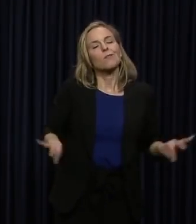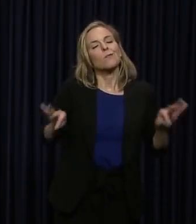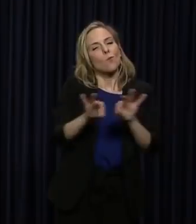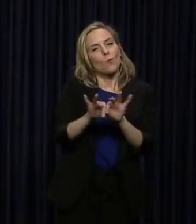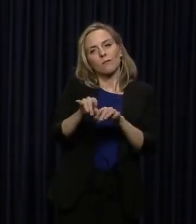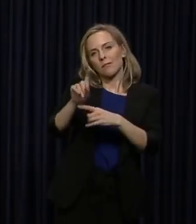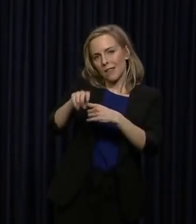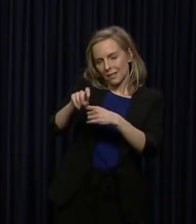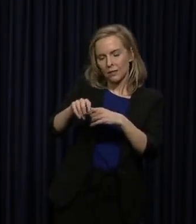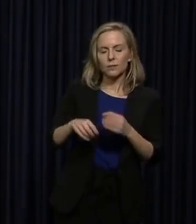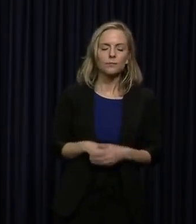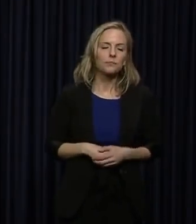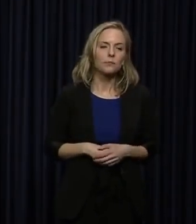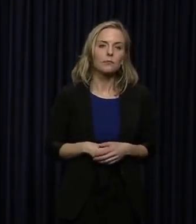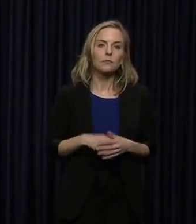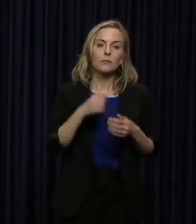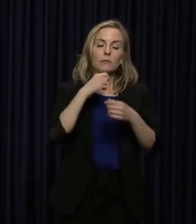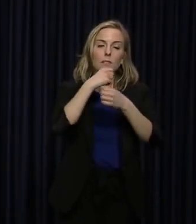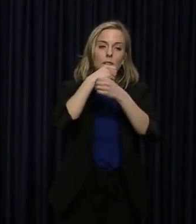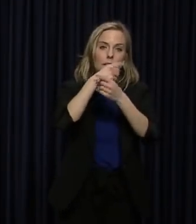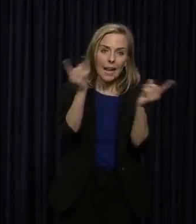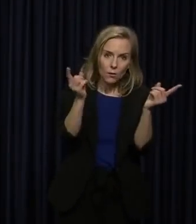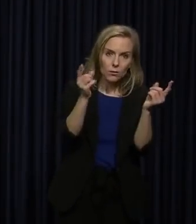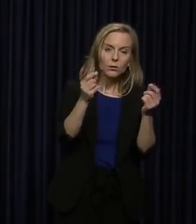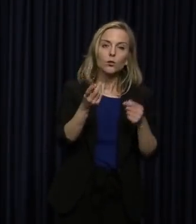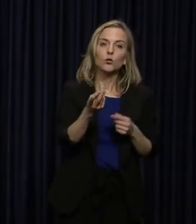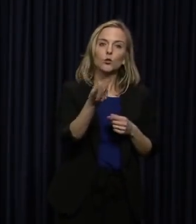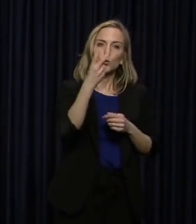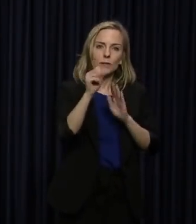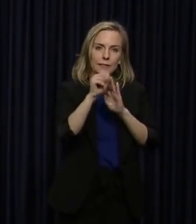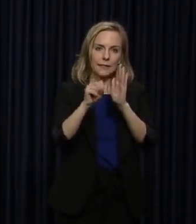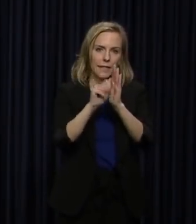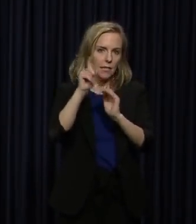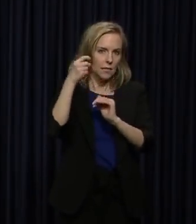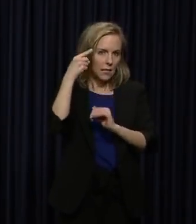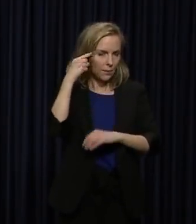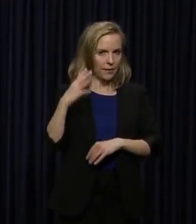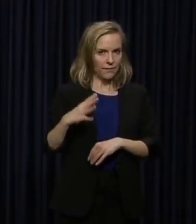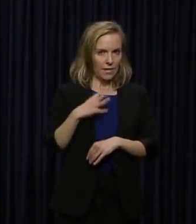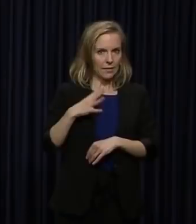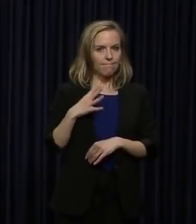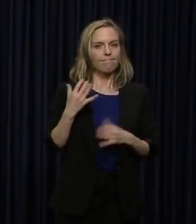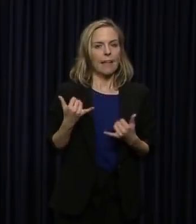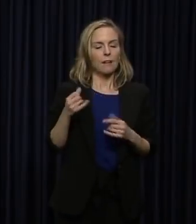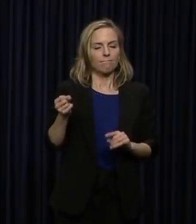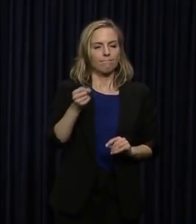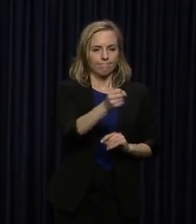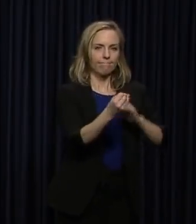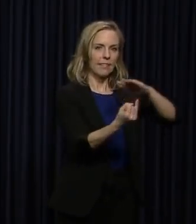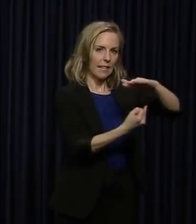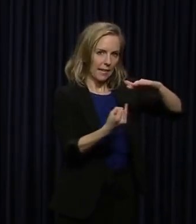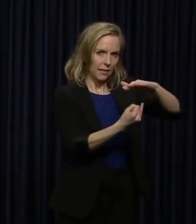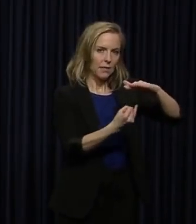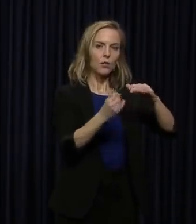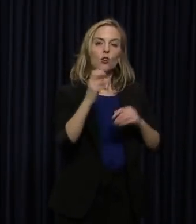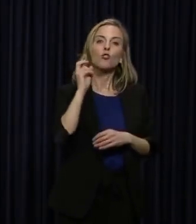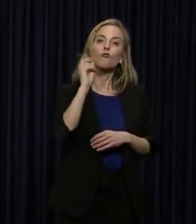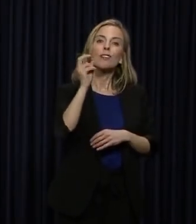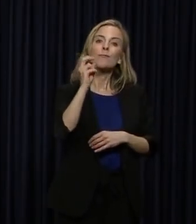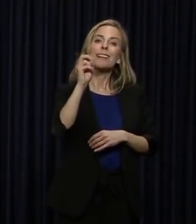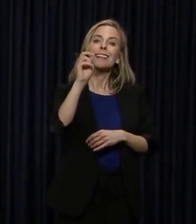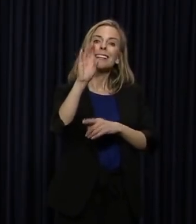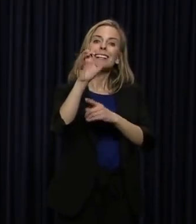that are necessary. I also want to announce that we have two state government officials in self-isolation, our Transportation Cabinet